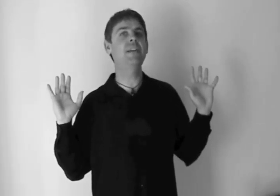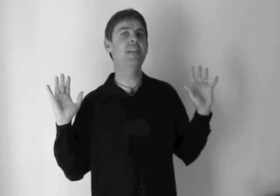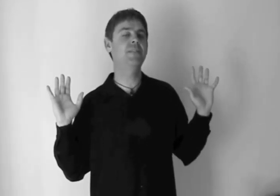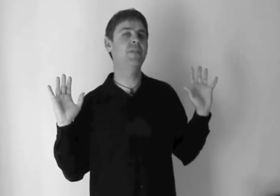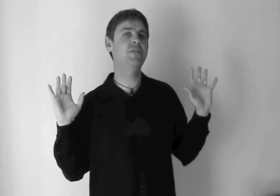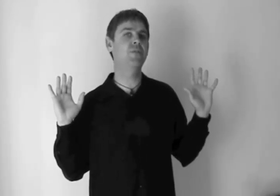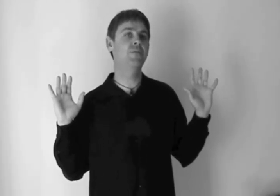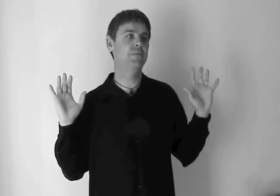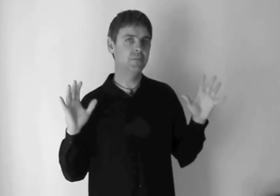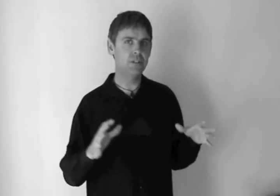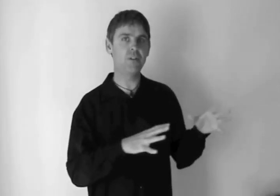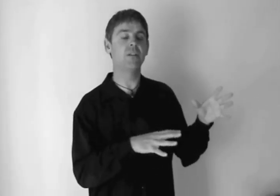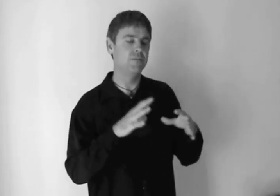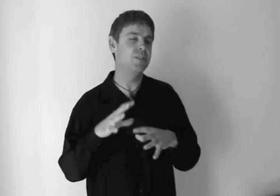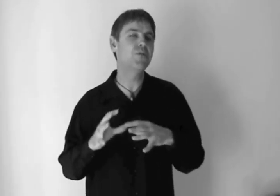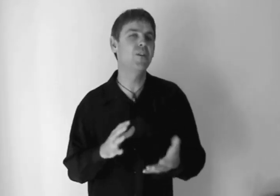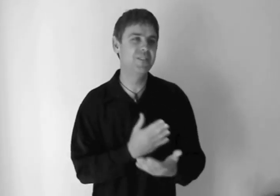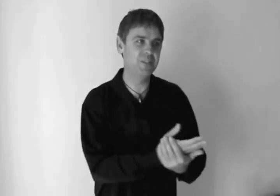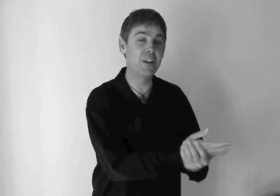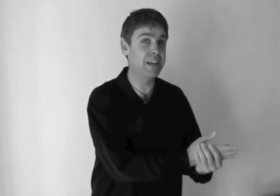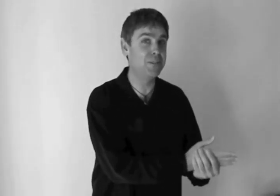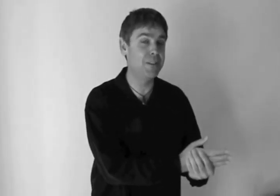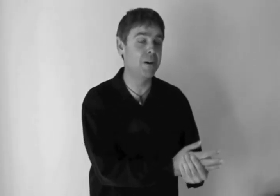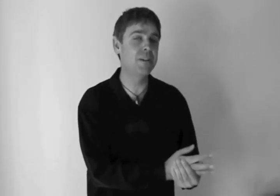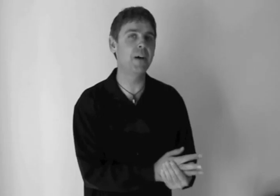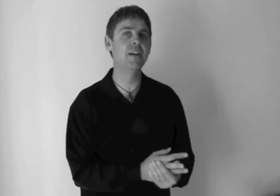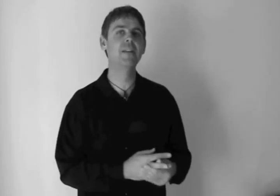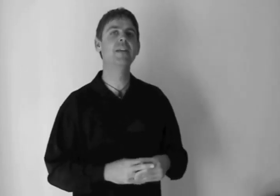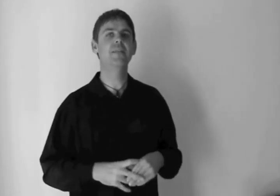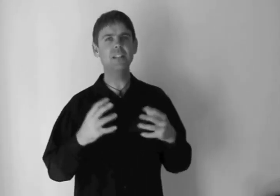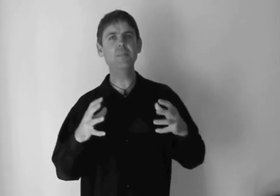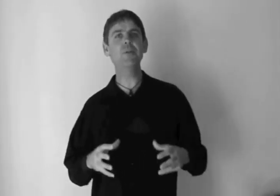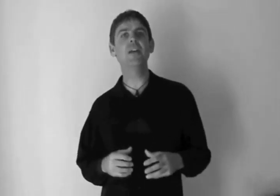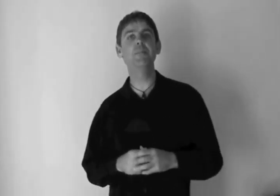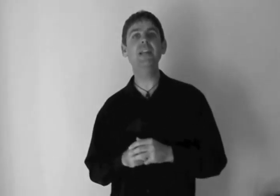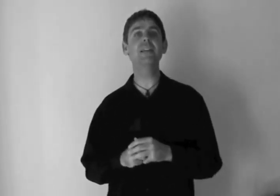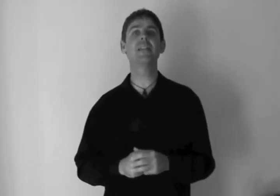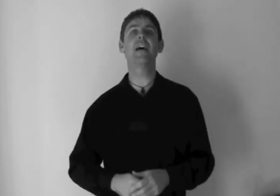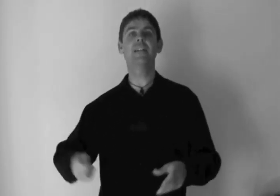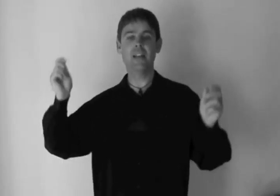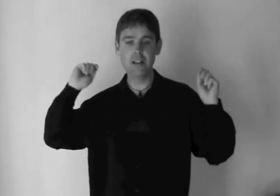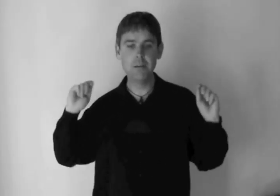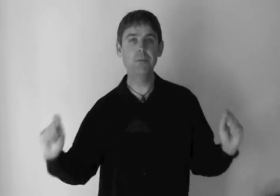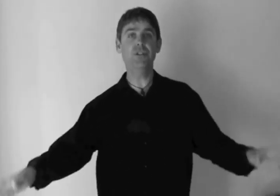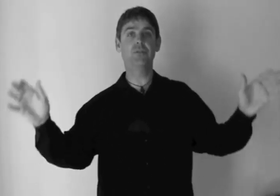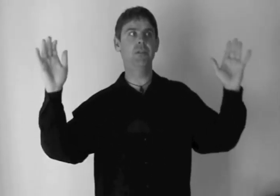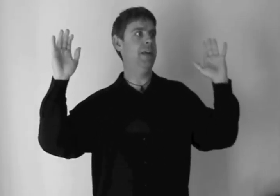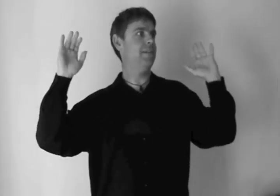any sense of internal control or connection with the hockey puck. That's a little bit what beating is like. It's like push, release,